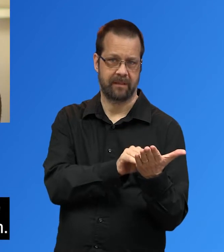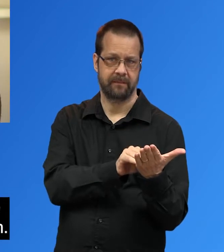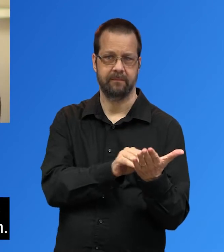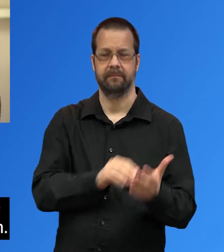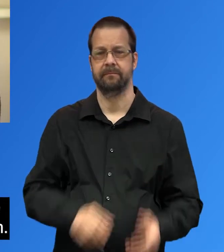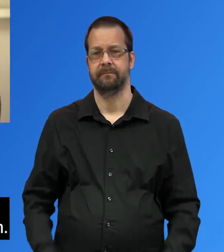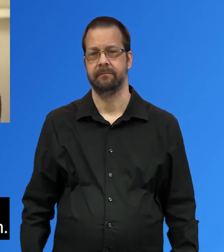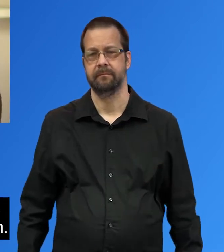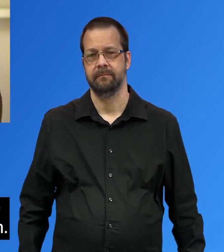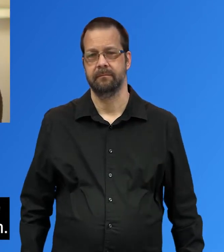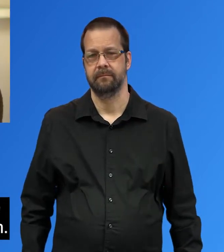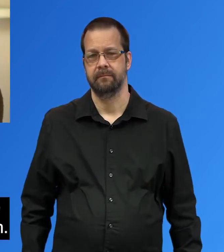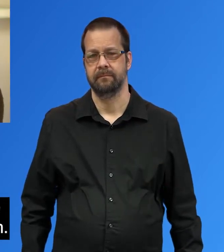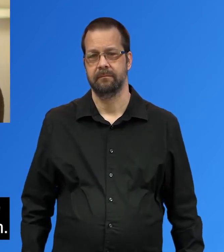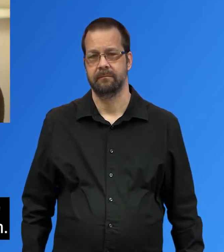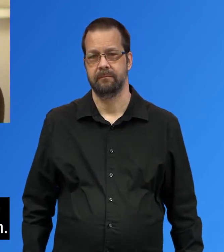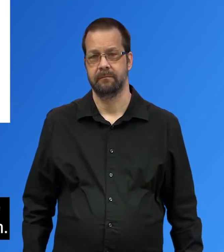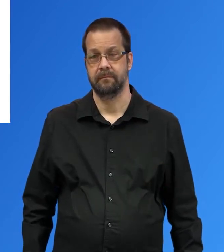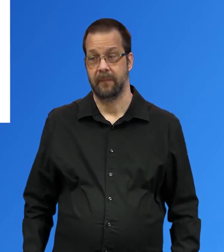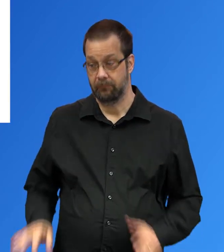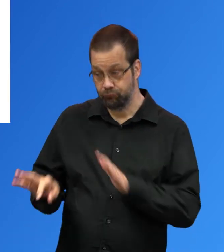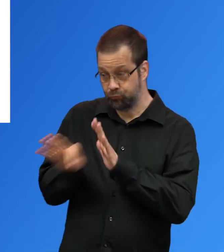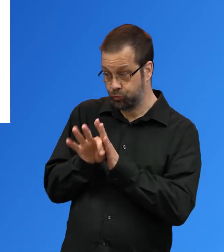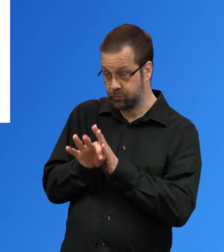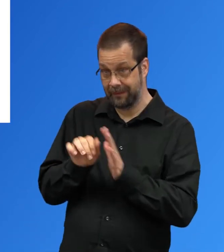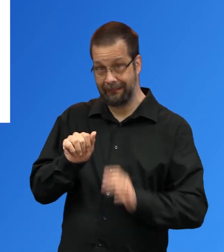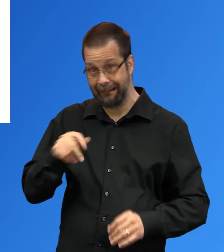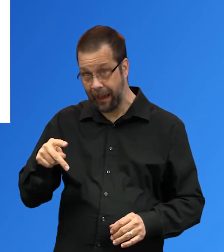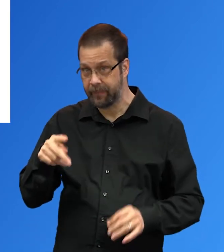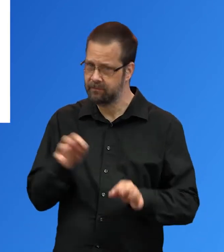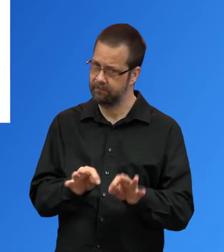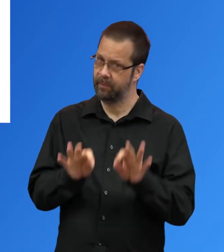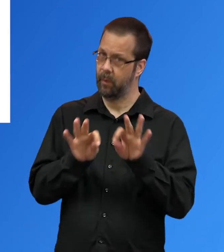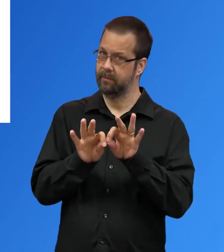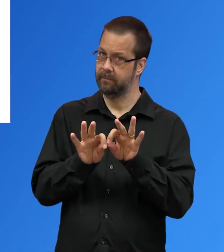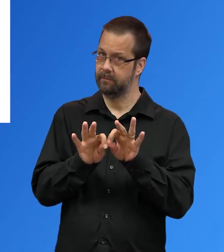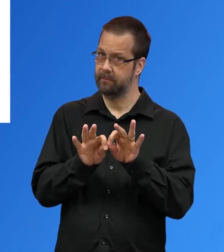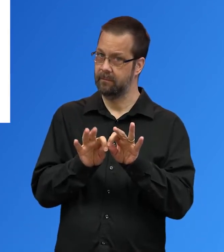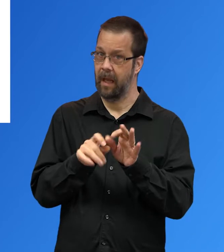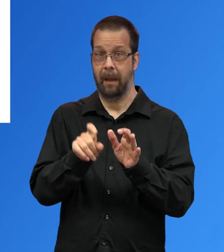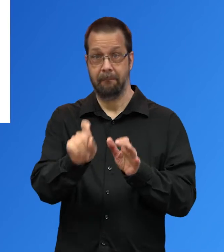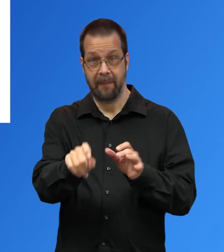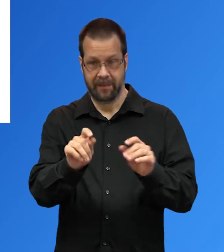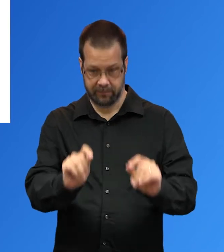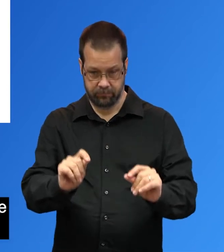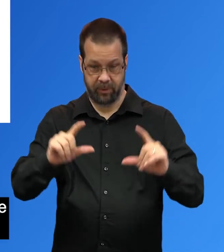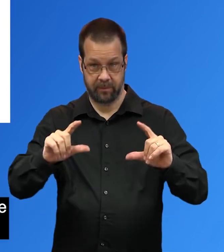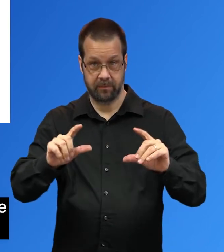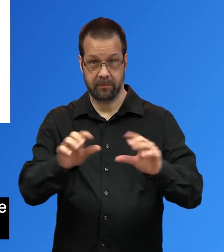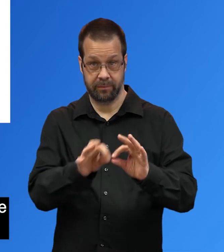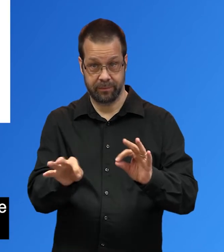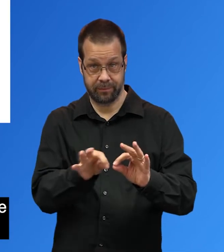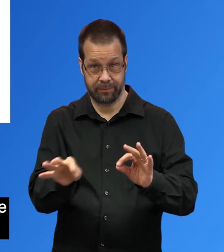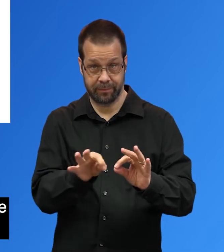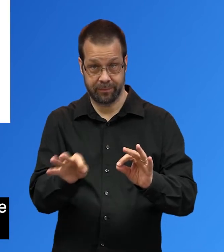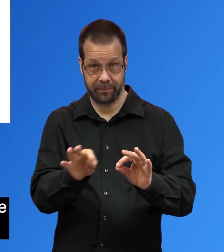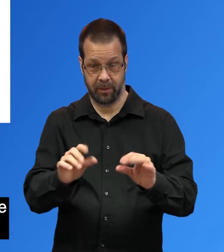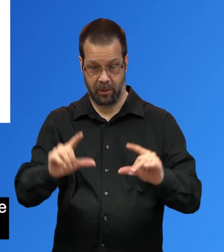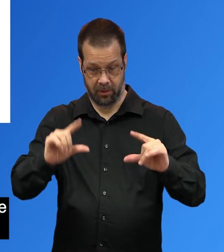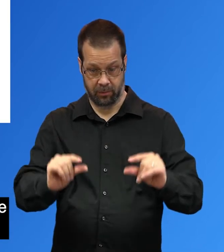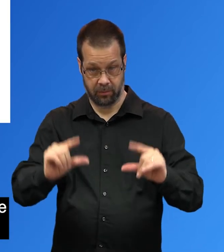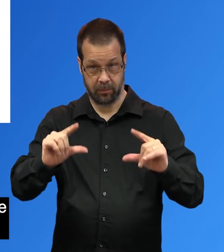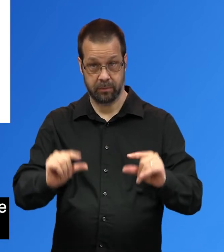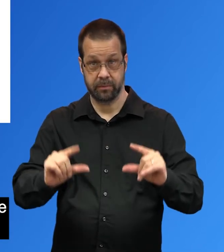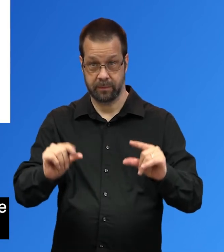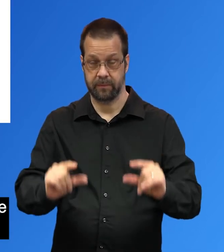appropriate accessible meeting platform. An accessible meeting platform includes real-time captioning functionality, including the ability to resize